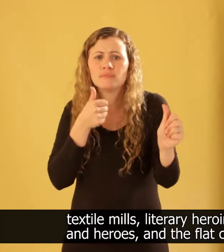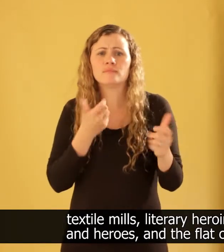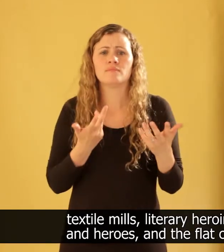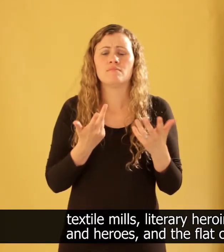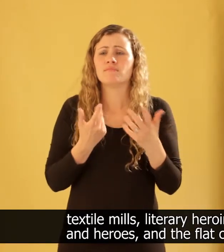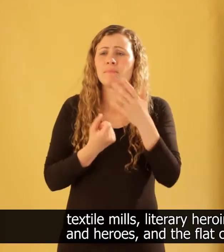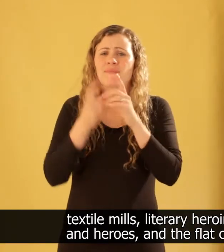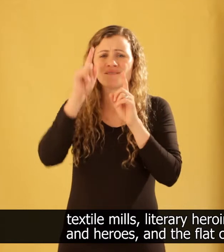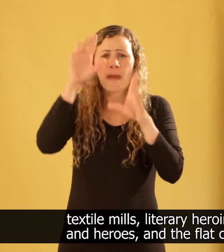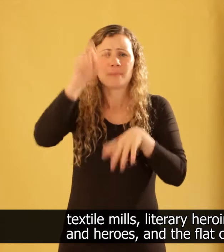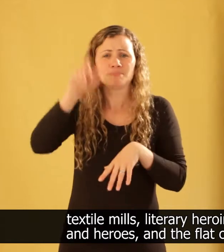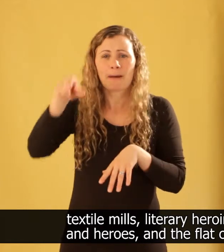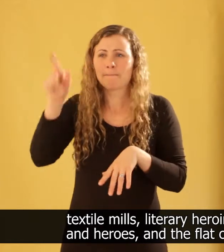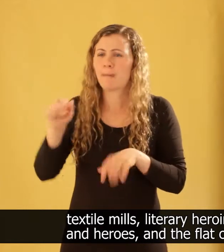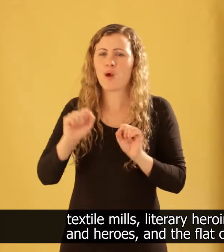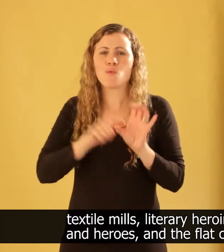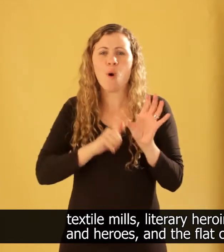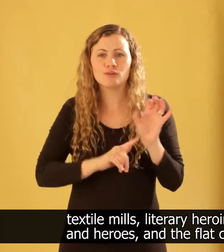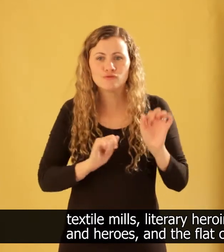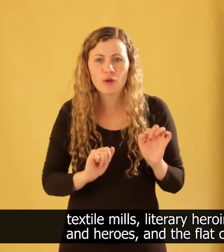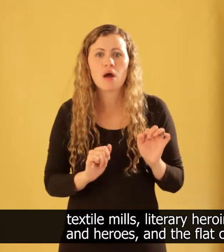heroes and heroines and the flat cap,